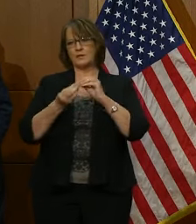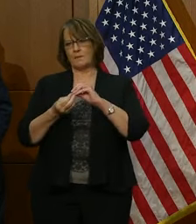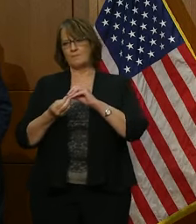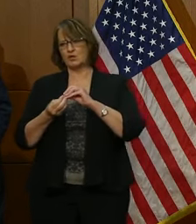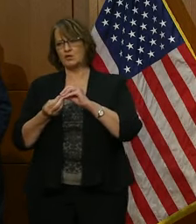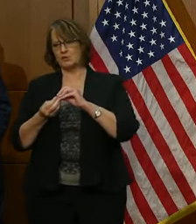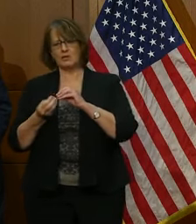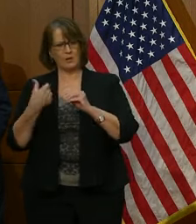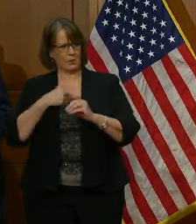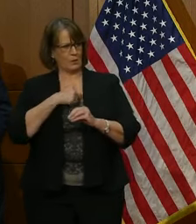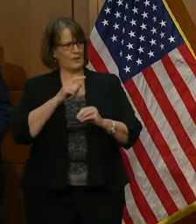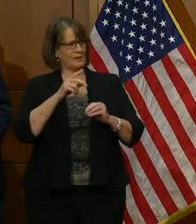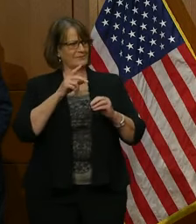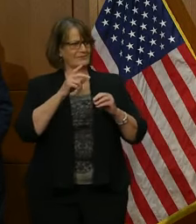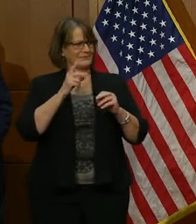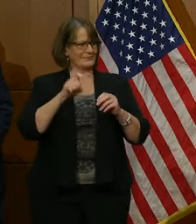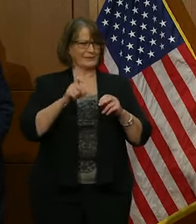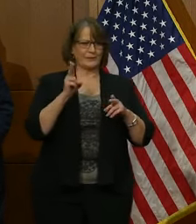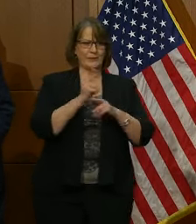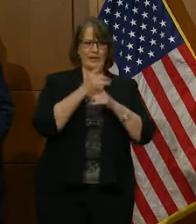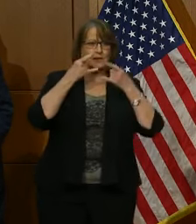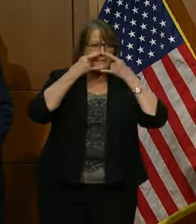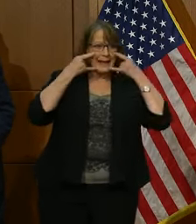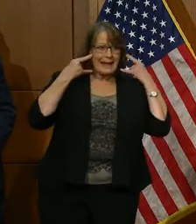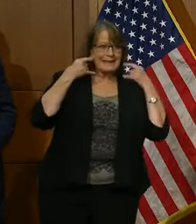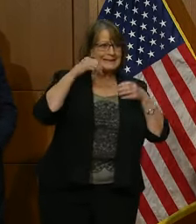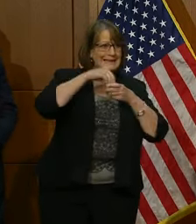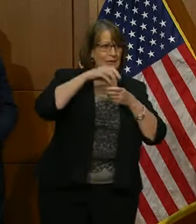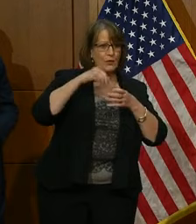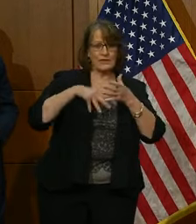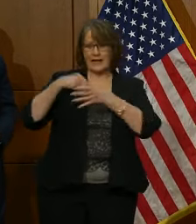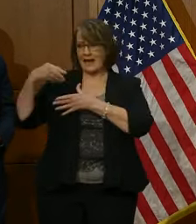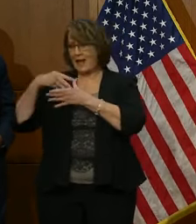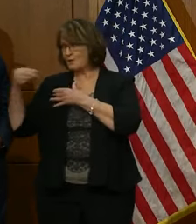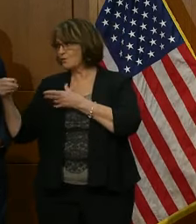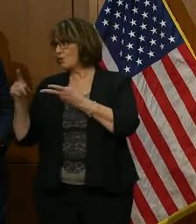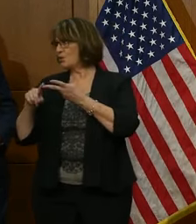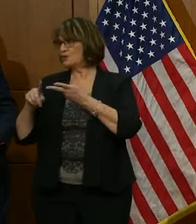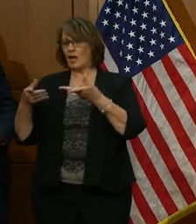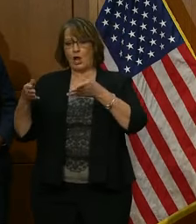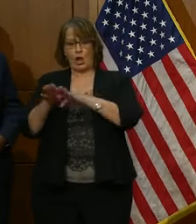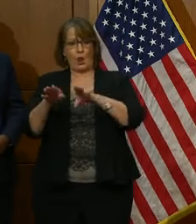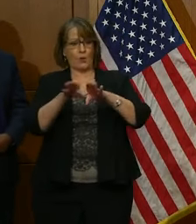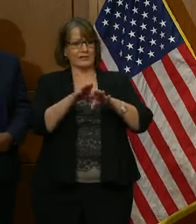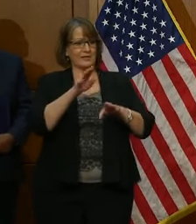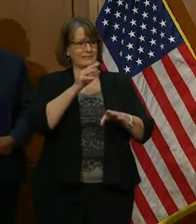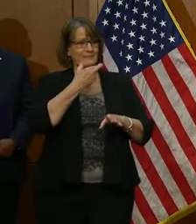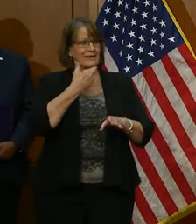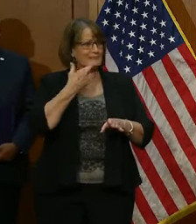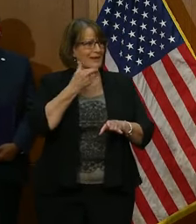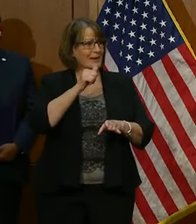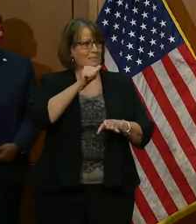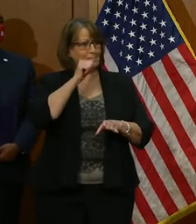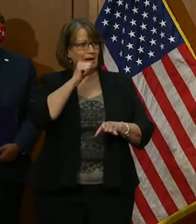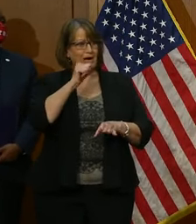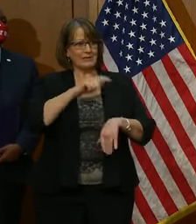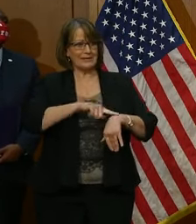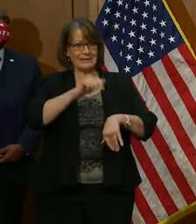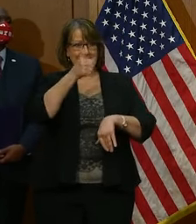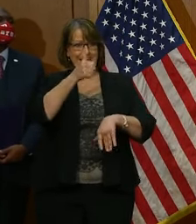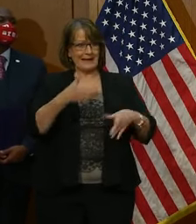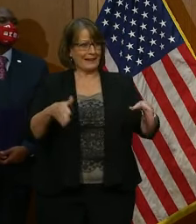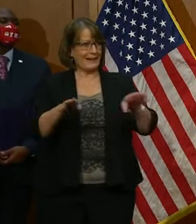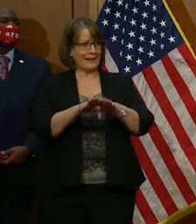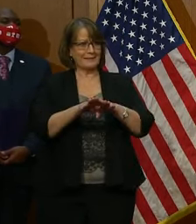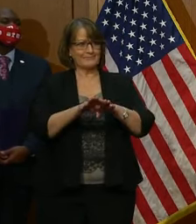are, the wearing of this mask, both indoors and outdoors, the closing of restaurants and bars at 10 o'clock, a cur